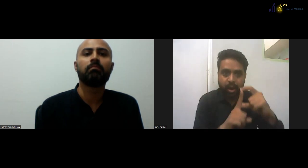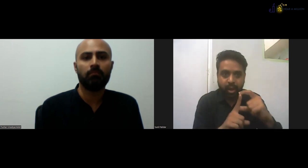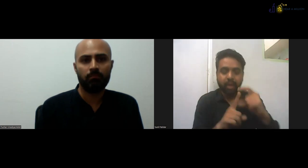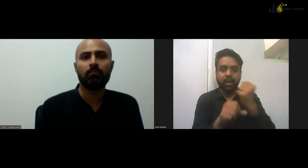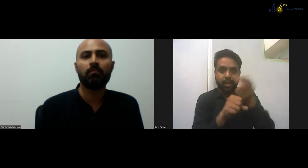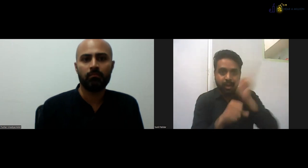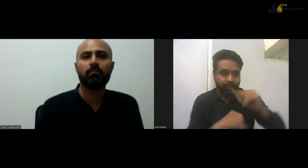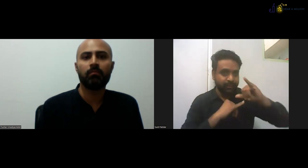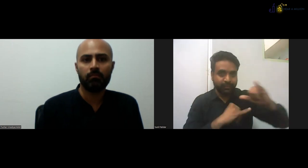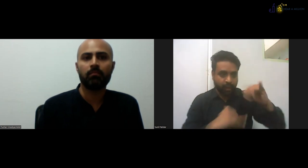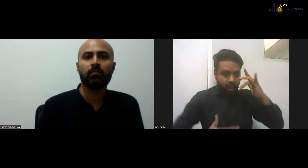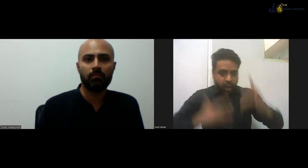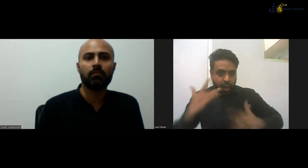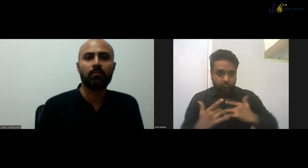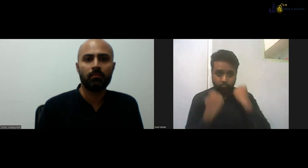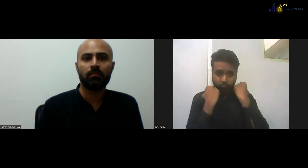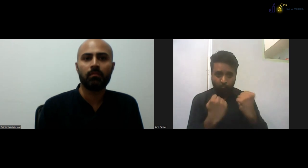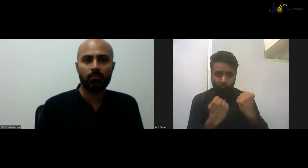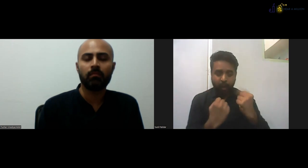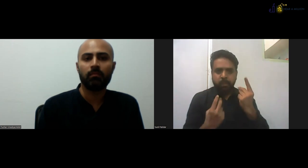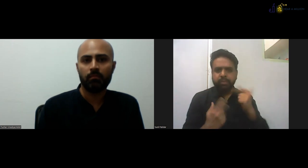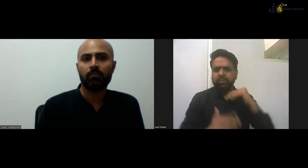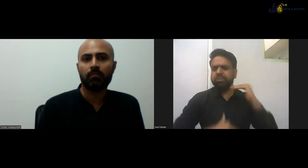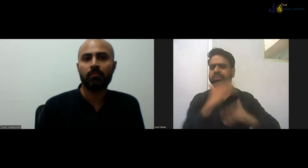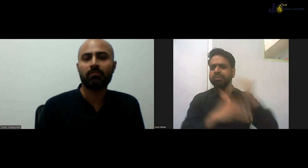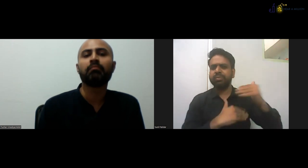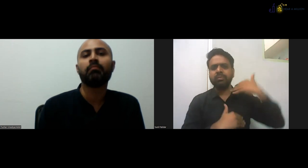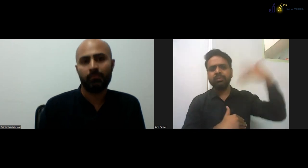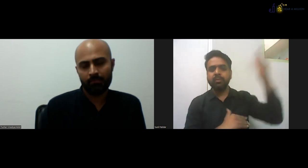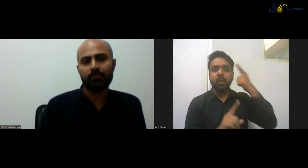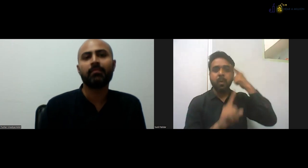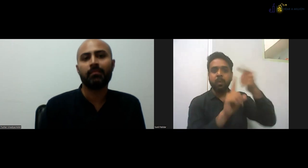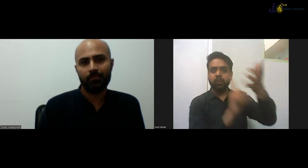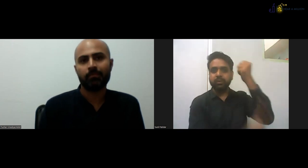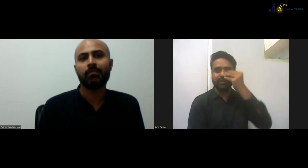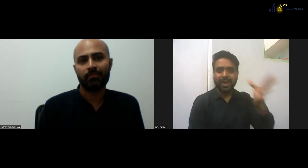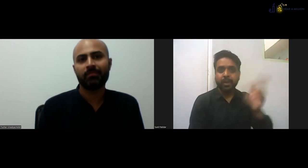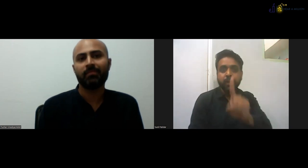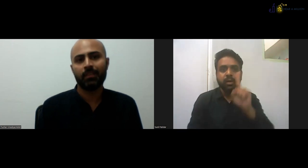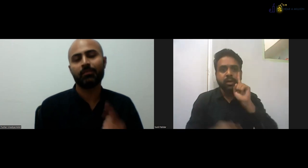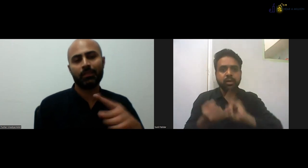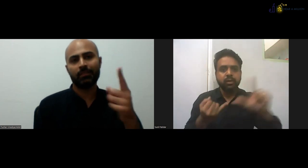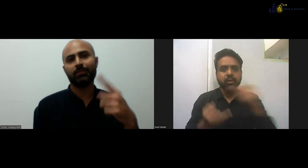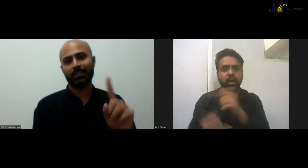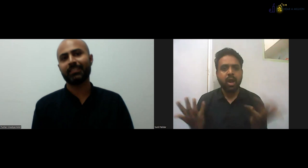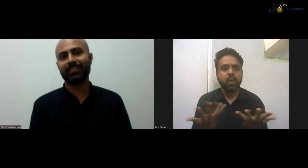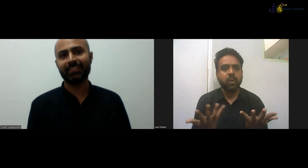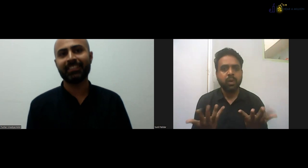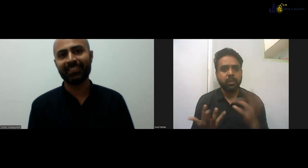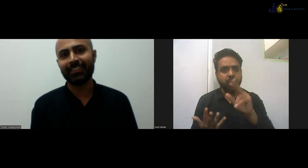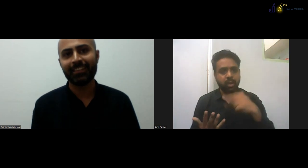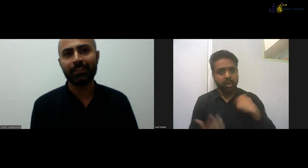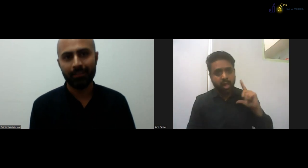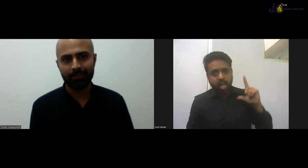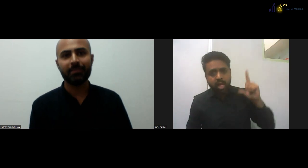their original languages. Likewise, they know that, yeah, they feel strong and confident, right? Because they have